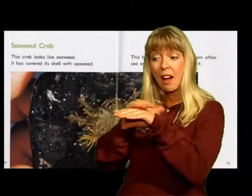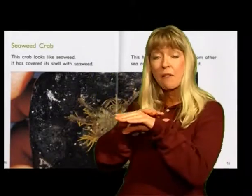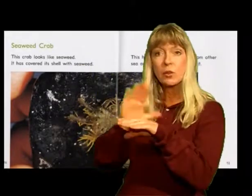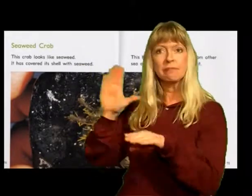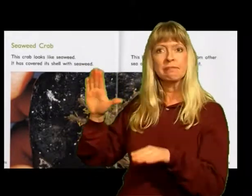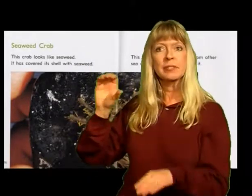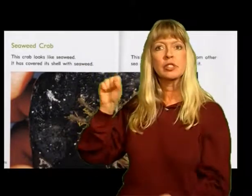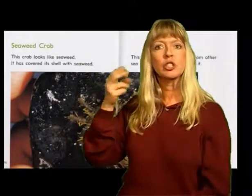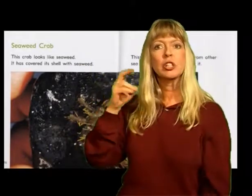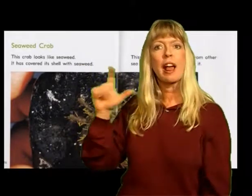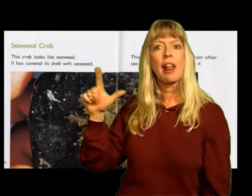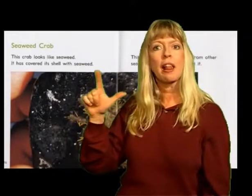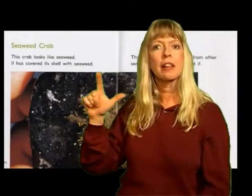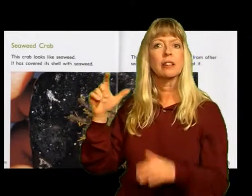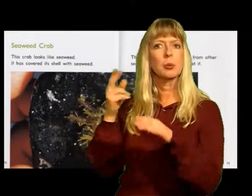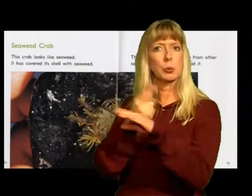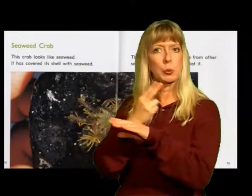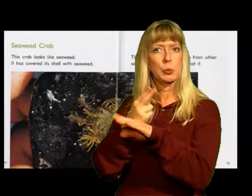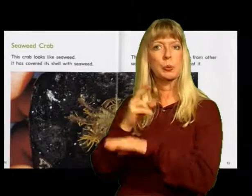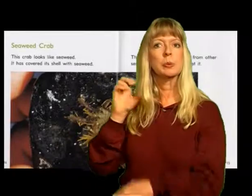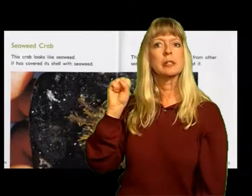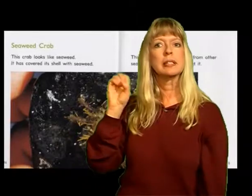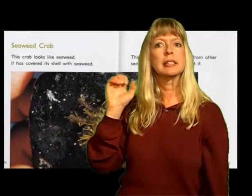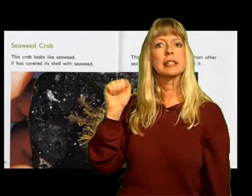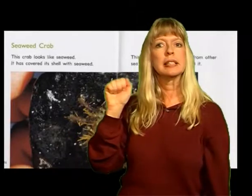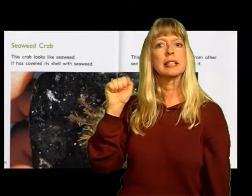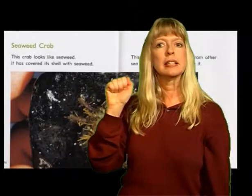It has covered its shell With seaweed